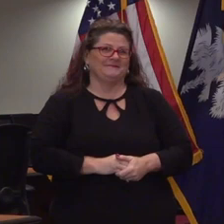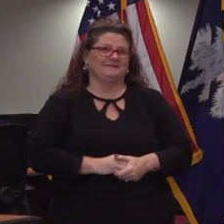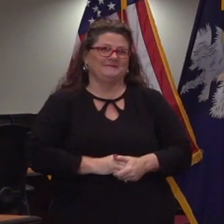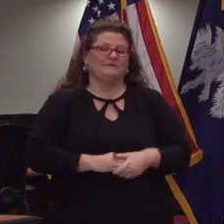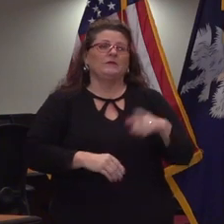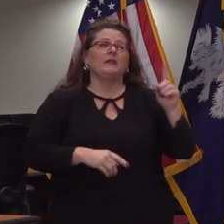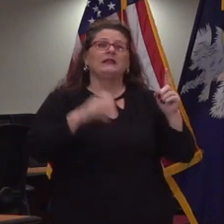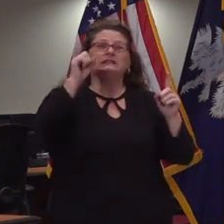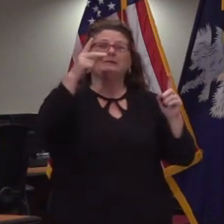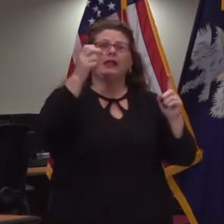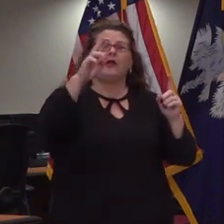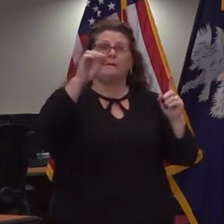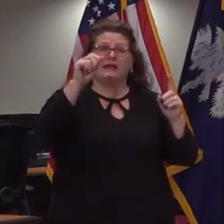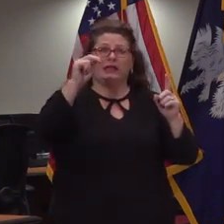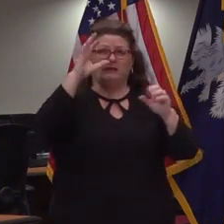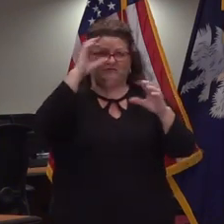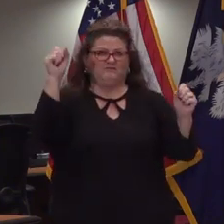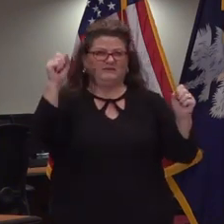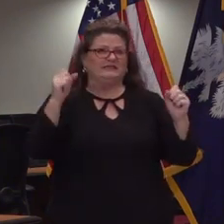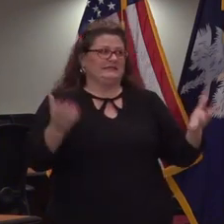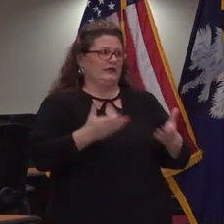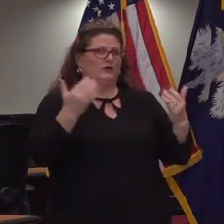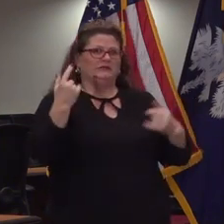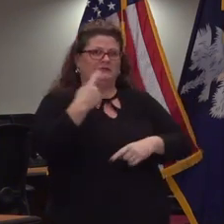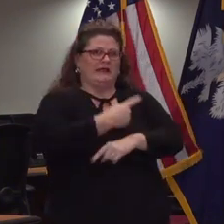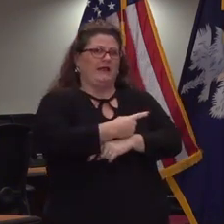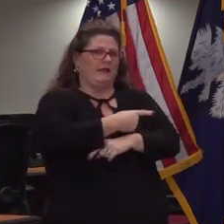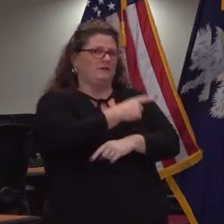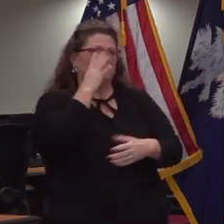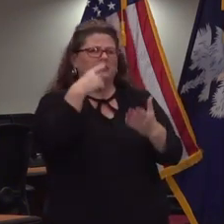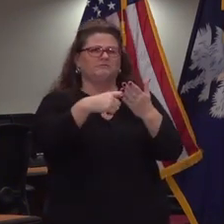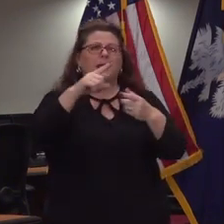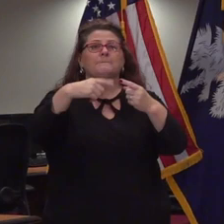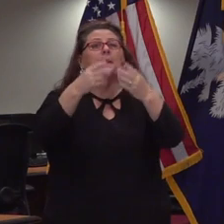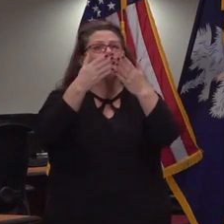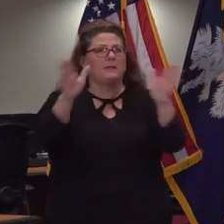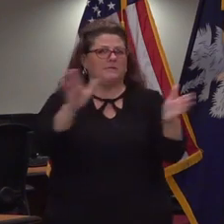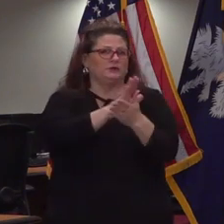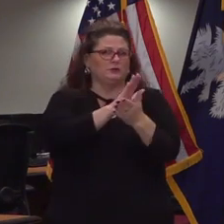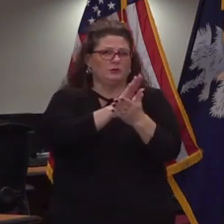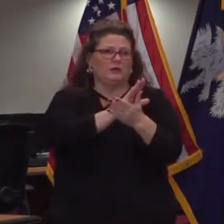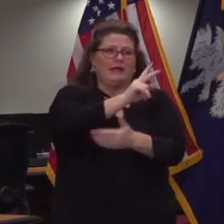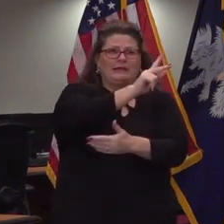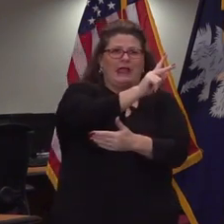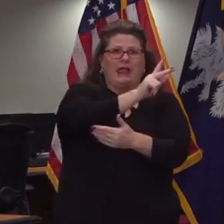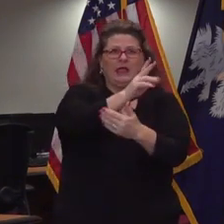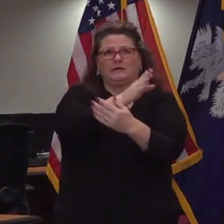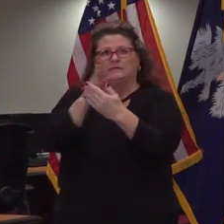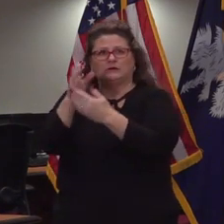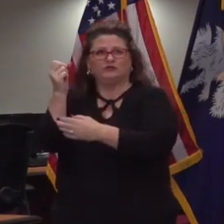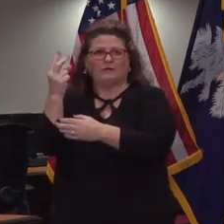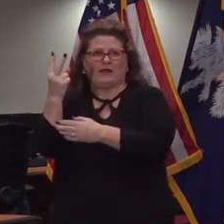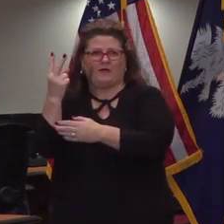Superintendent Spearman is here with me today to make an announcement about the public schools K through 12. As